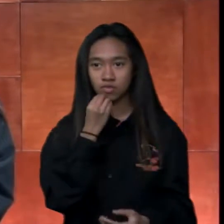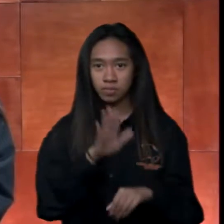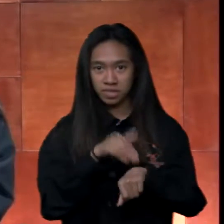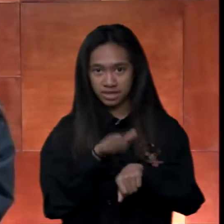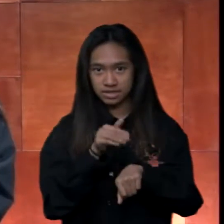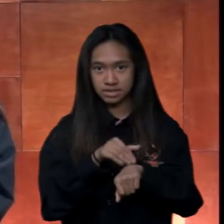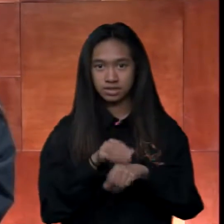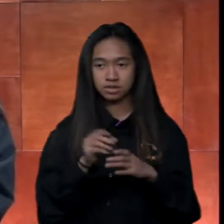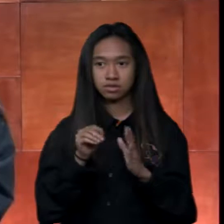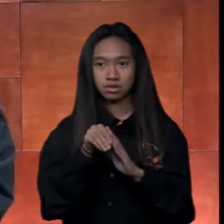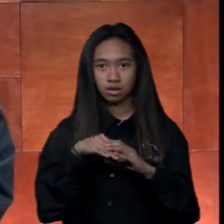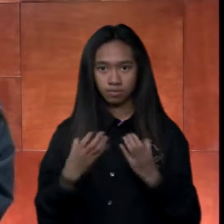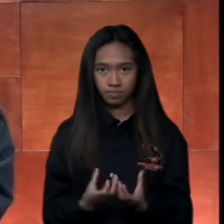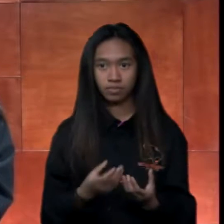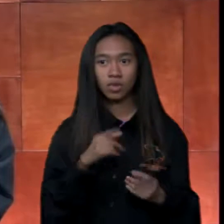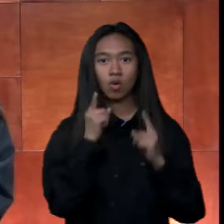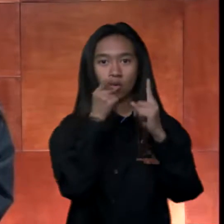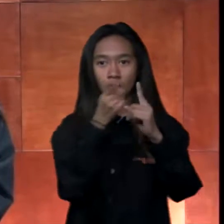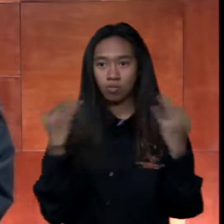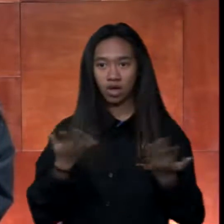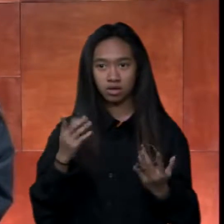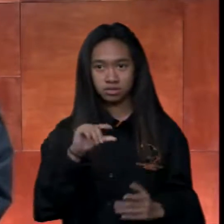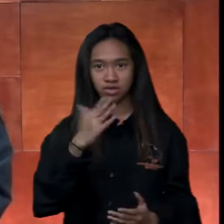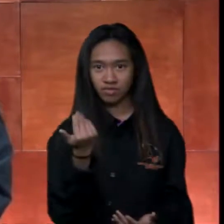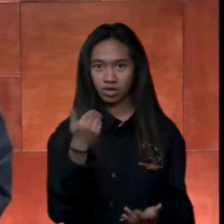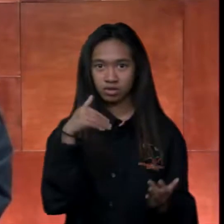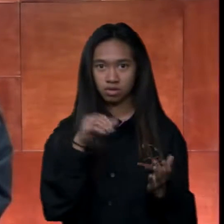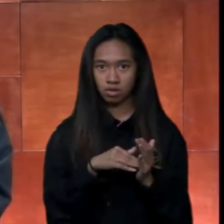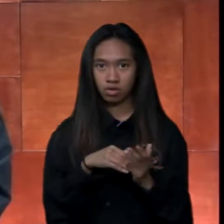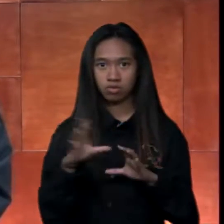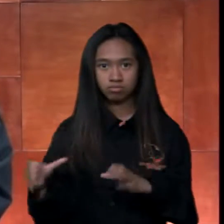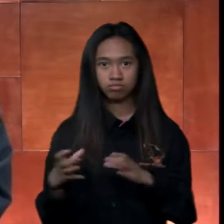Key Club reach its goal of 1,500 servings.